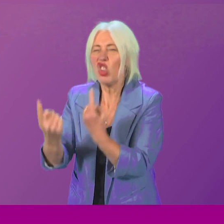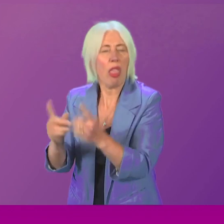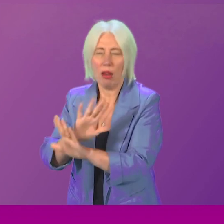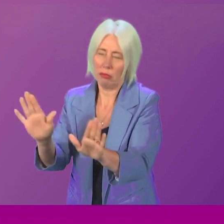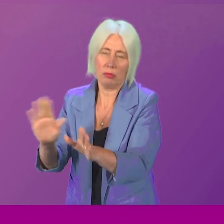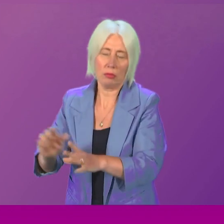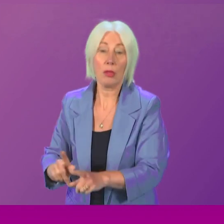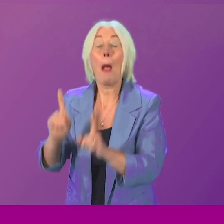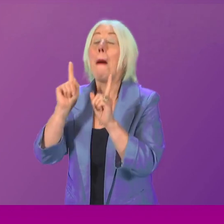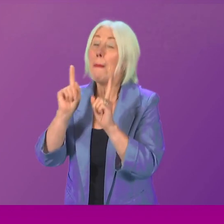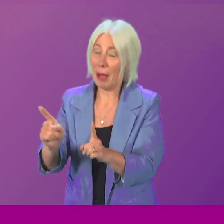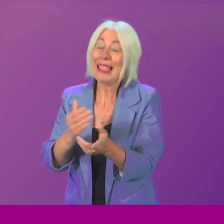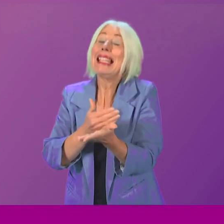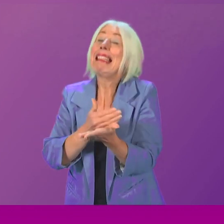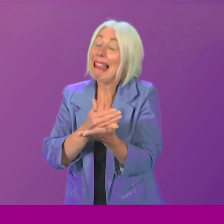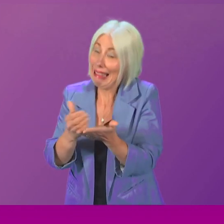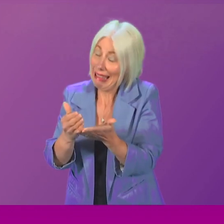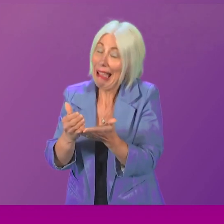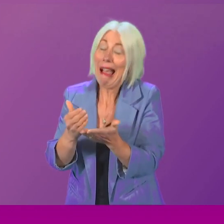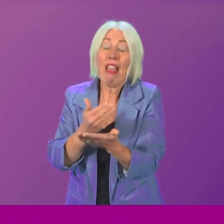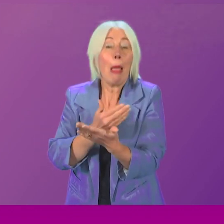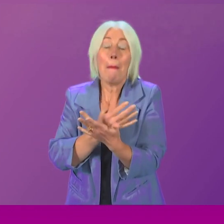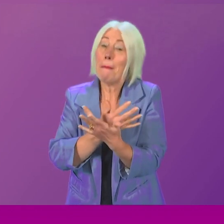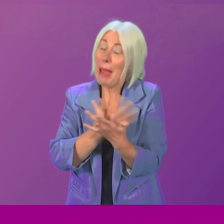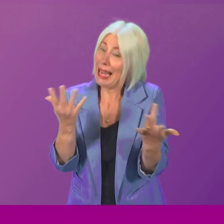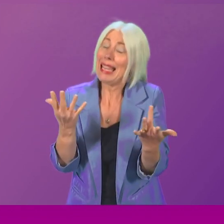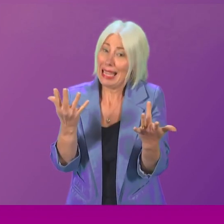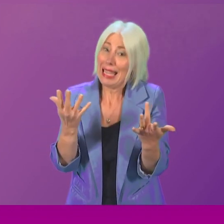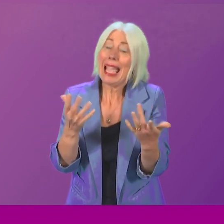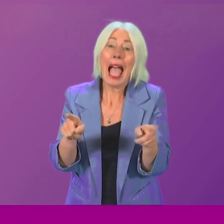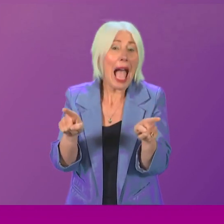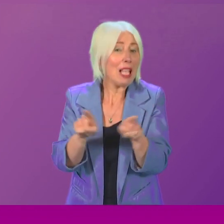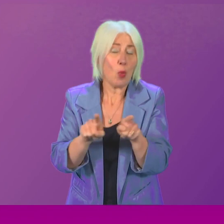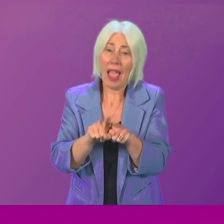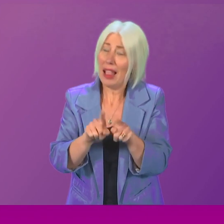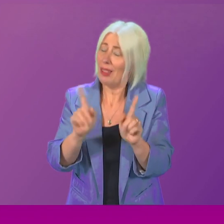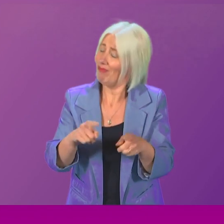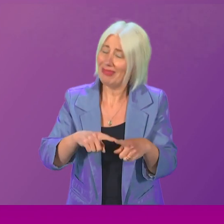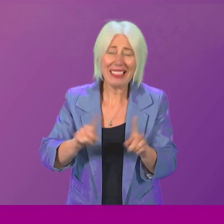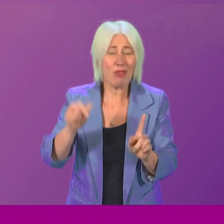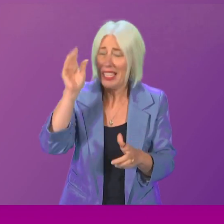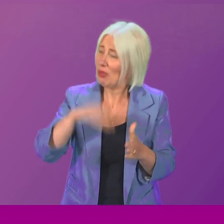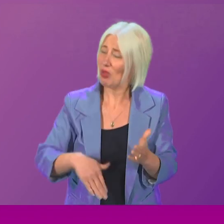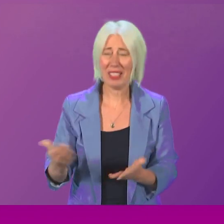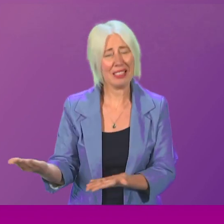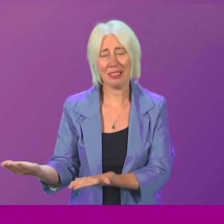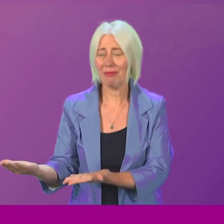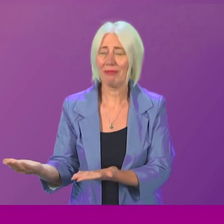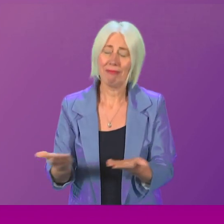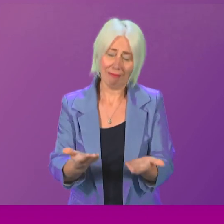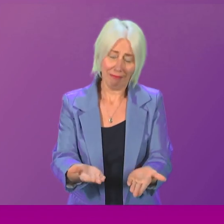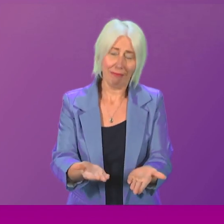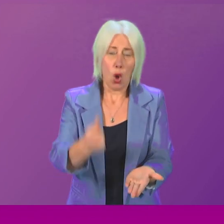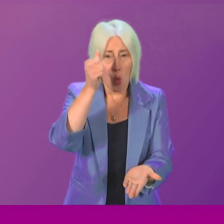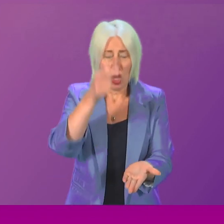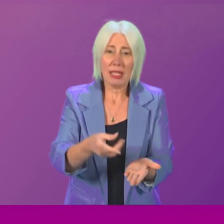But it is also clear that many of those affected, far too many, had a very, very different experience. We